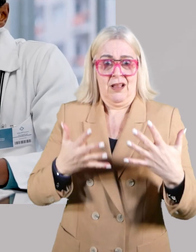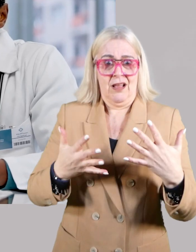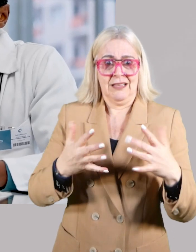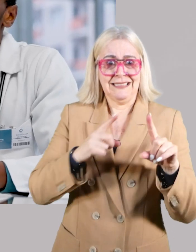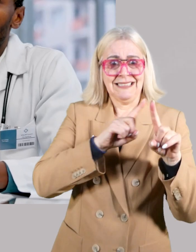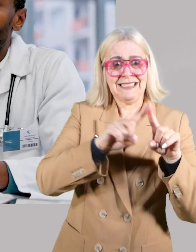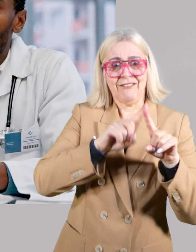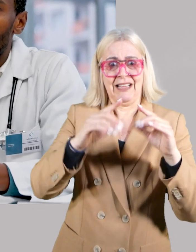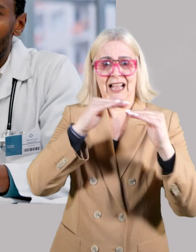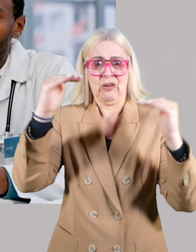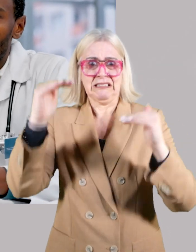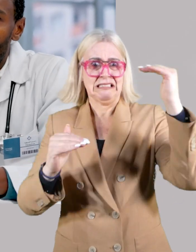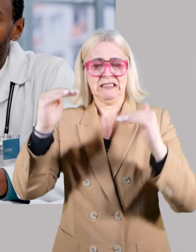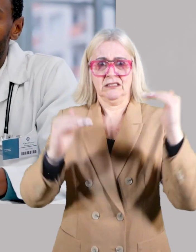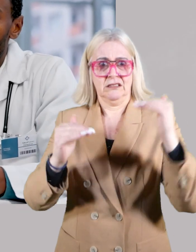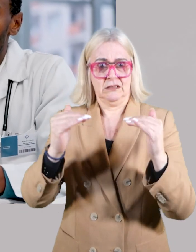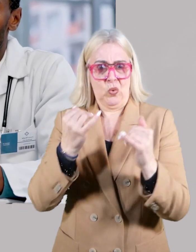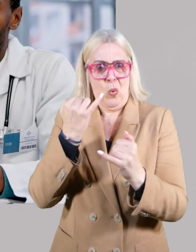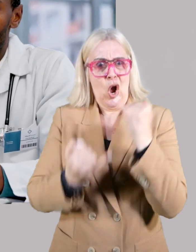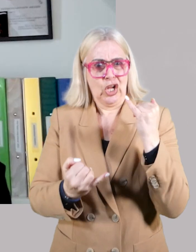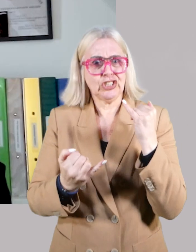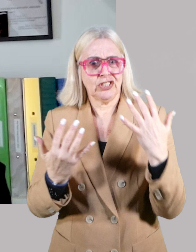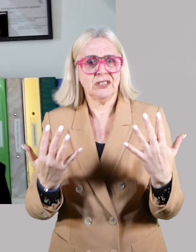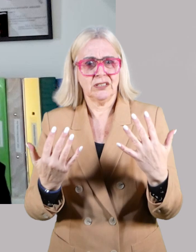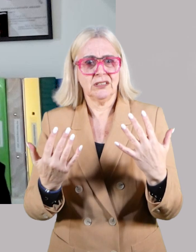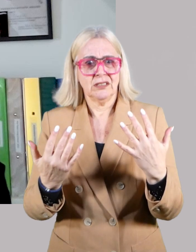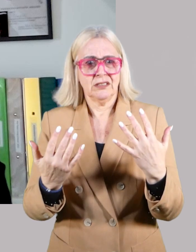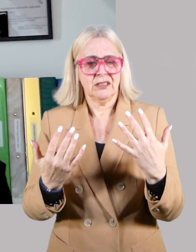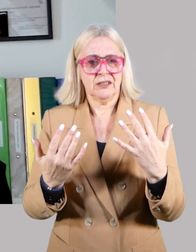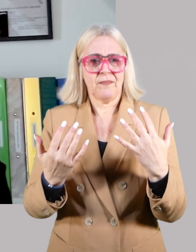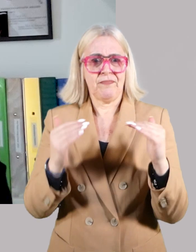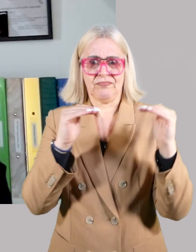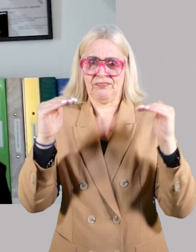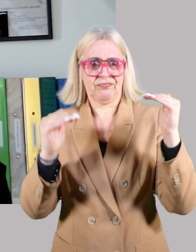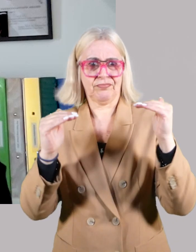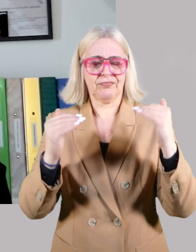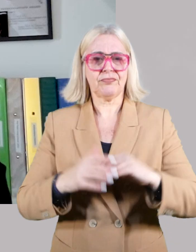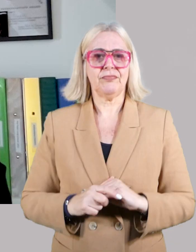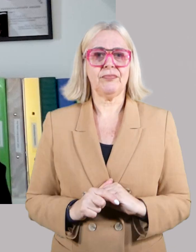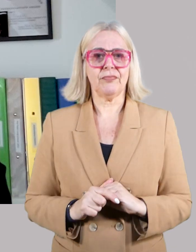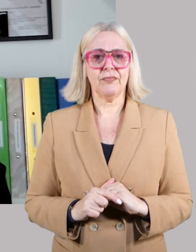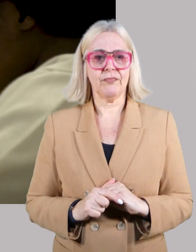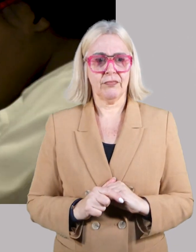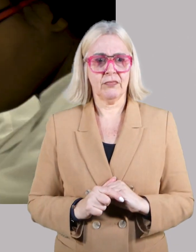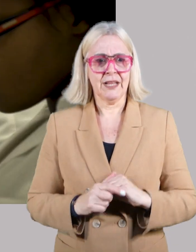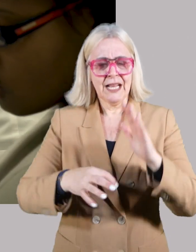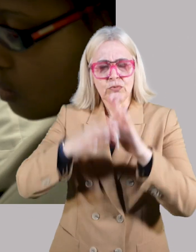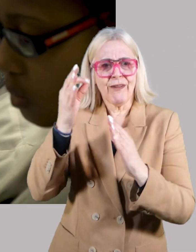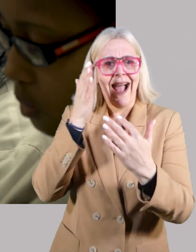increase major challenges to healthcare system and magnify existing disparity in care. Enhancing